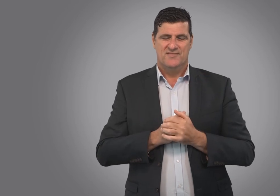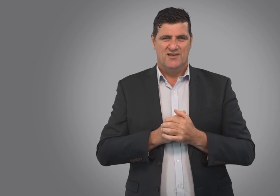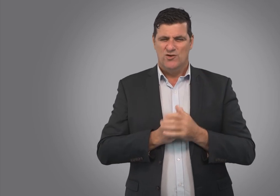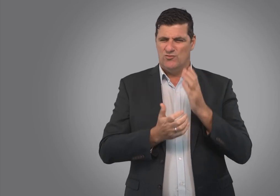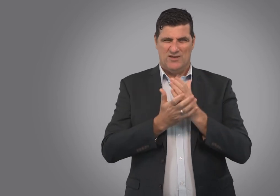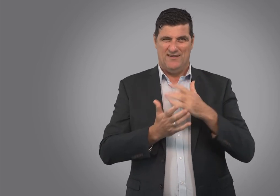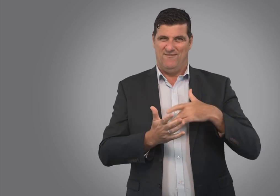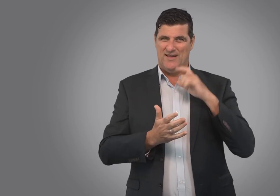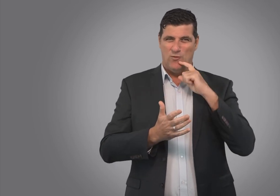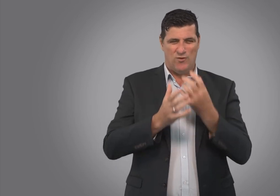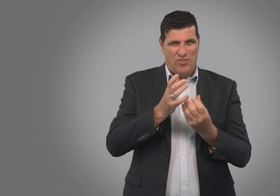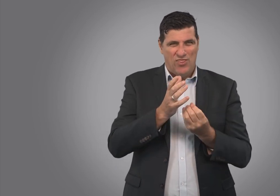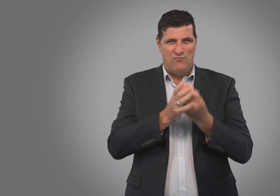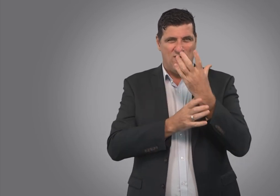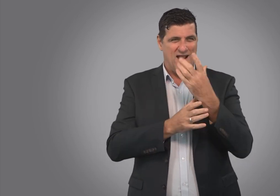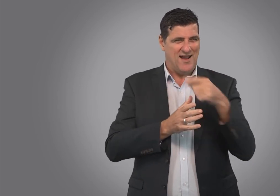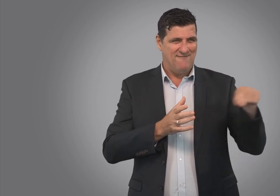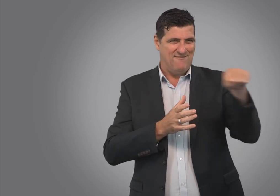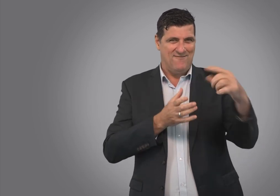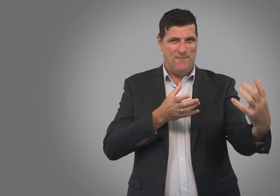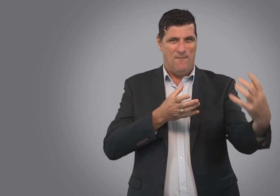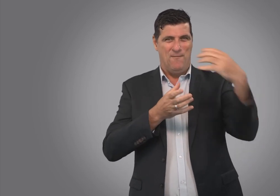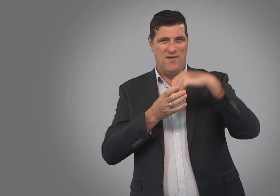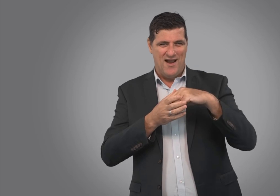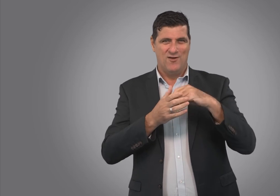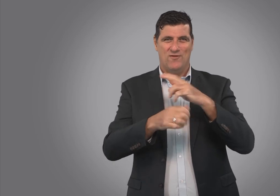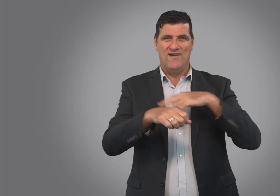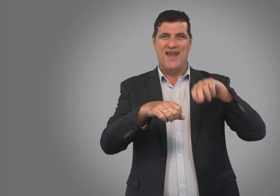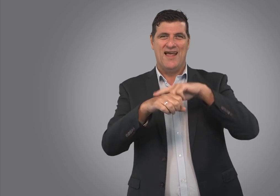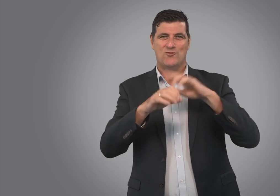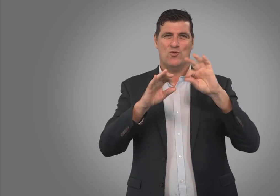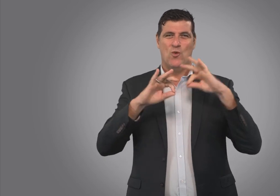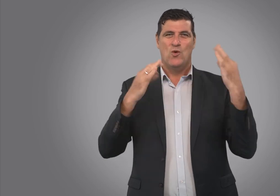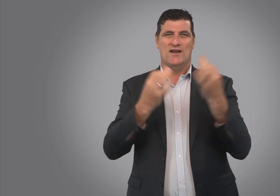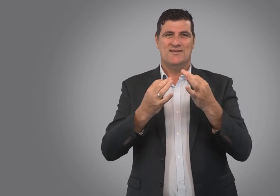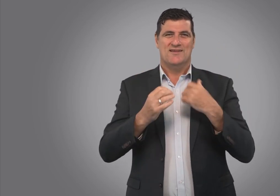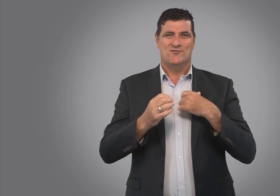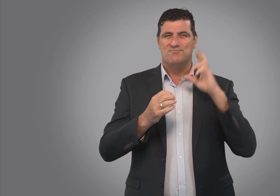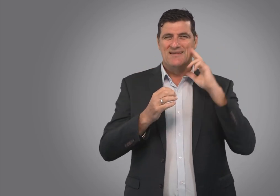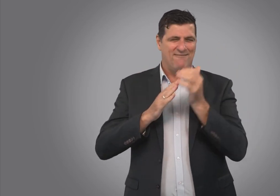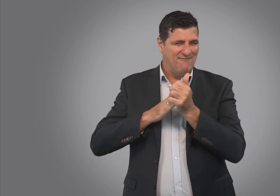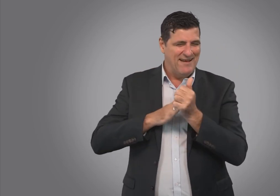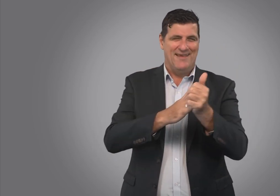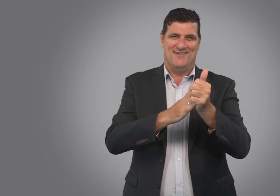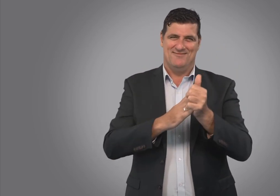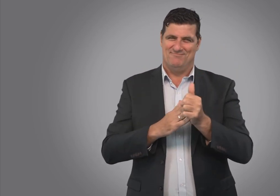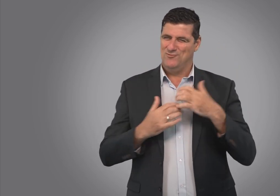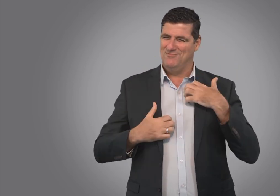We really feel that we're going to thrive having these employees a part of a national Deaf-led organisation. It's really